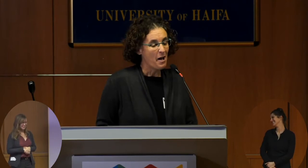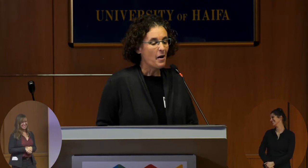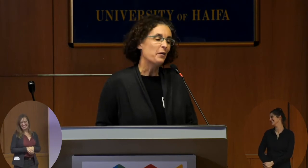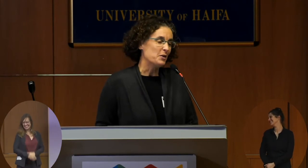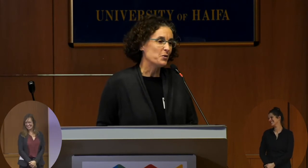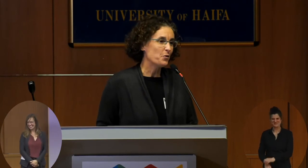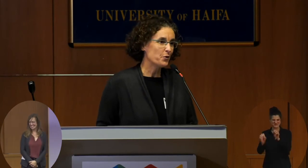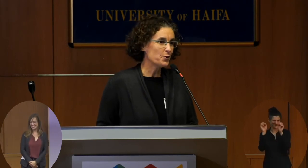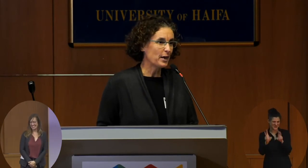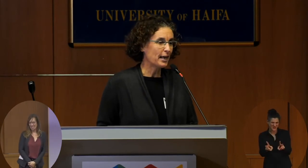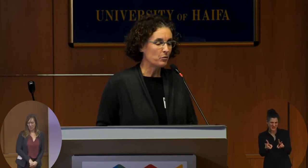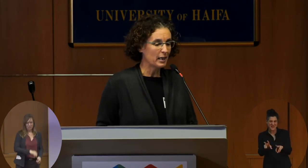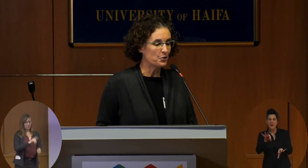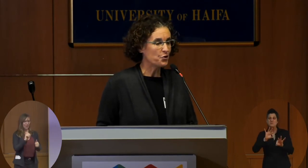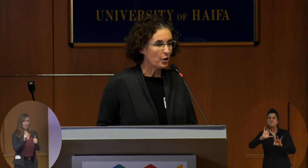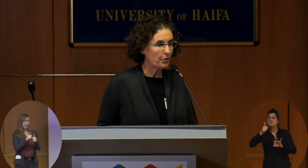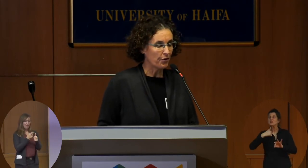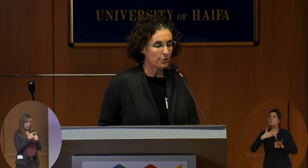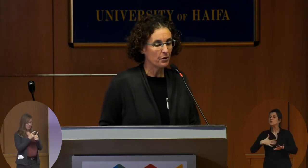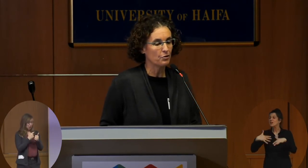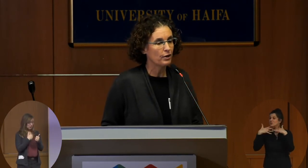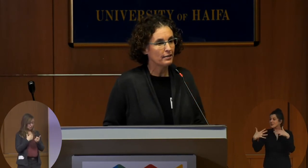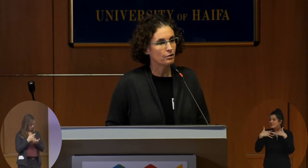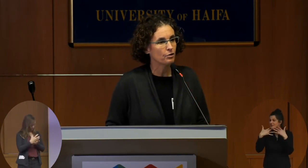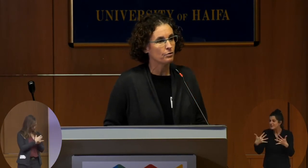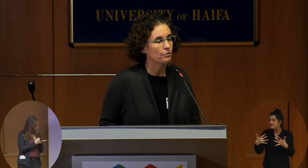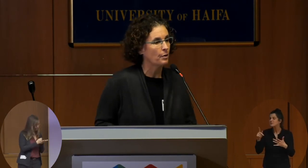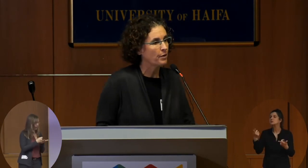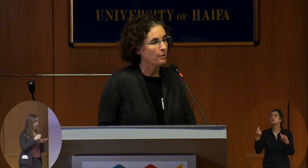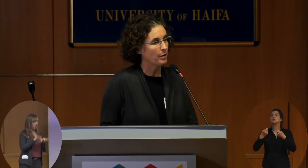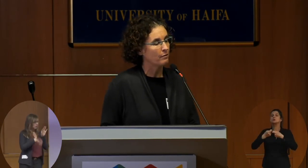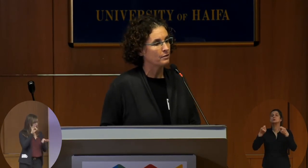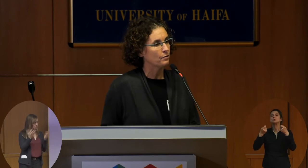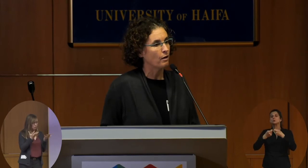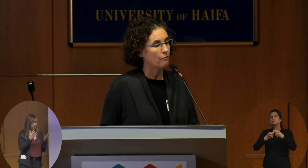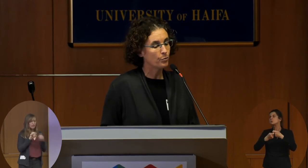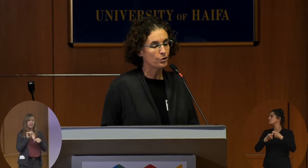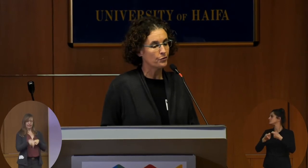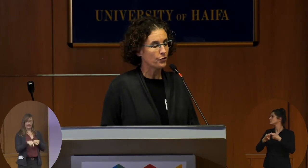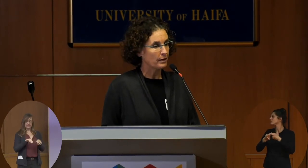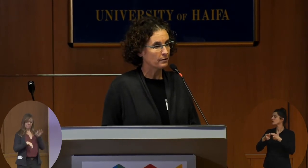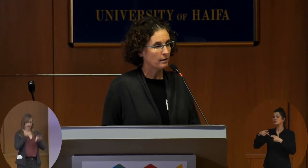Okay, so the first finding I would like to share with you is related to something the parents reported for us.